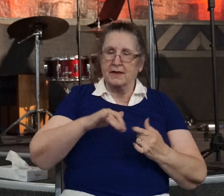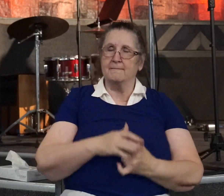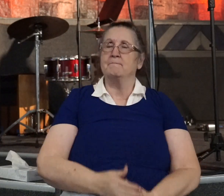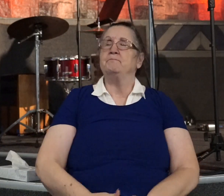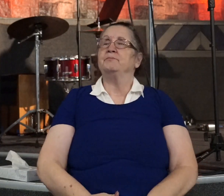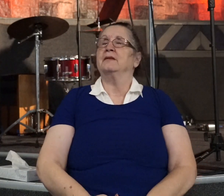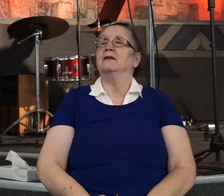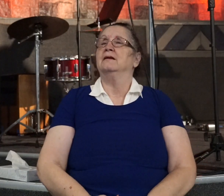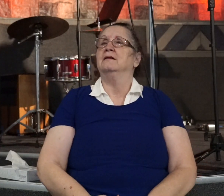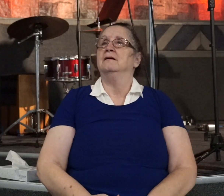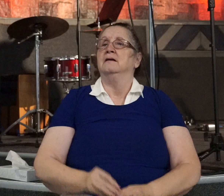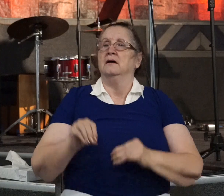To move a certain way.